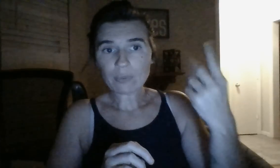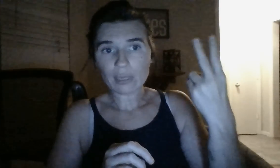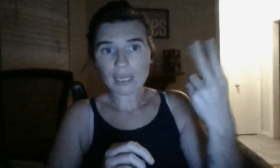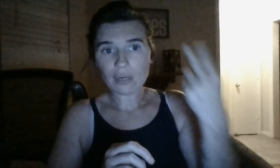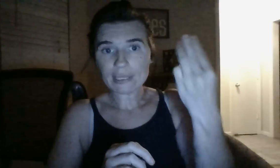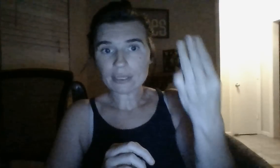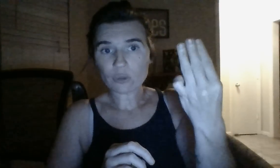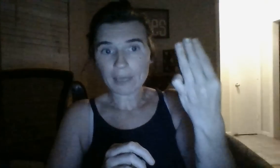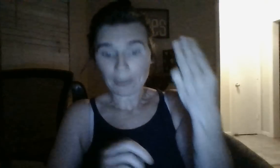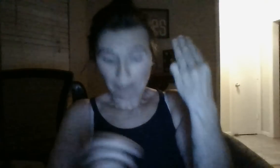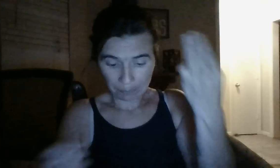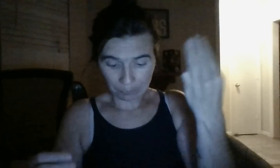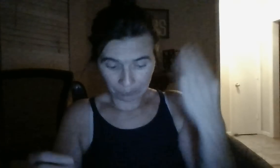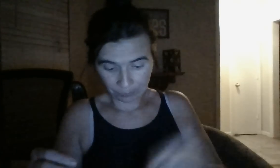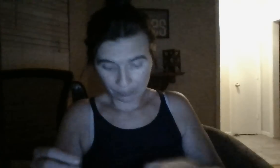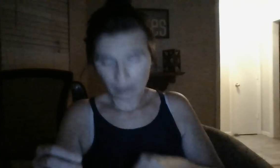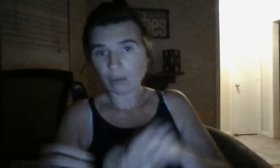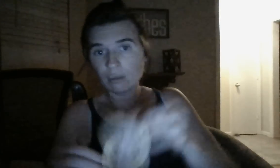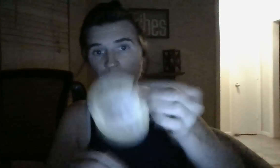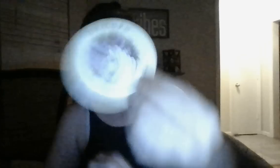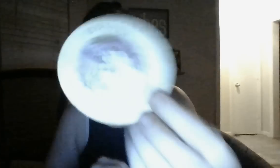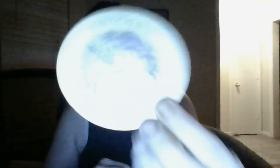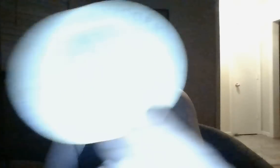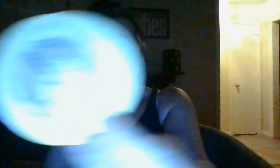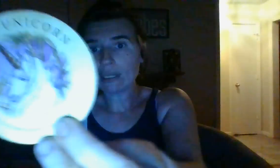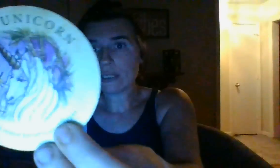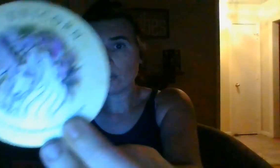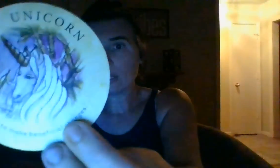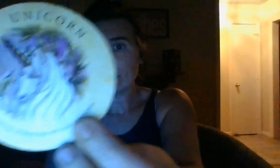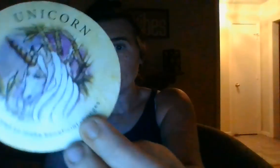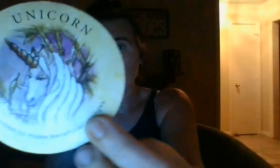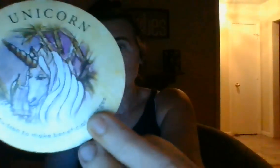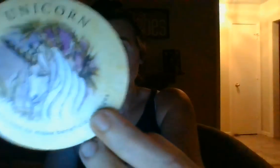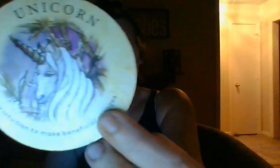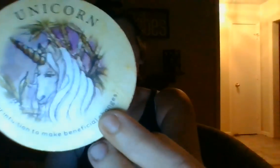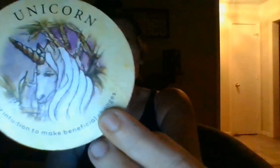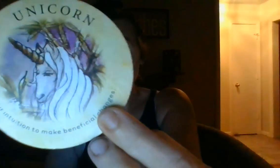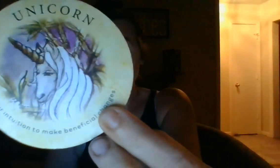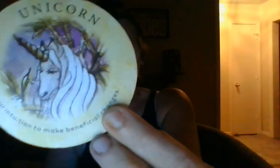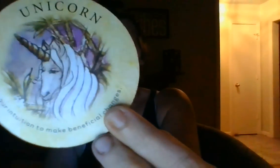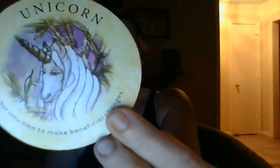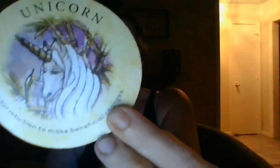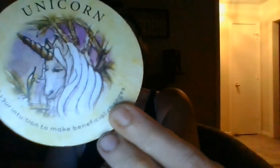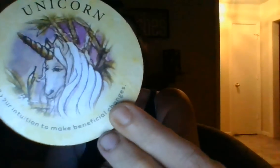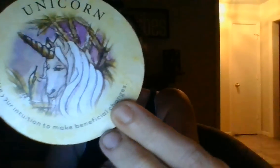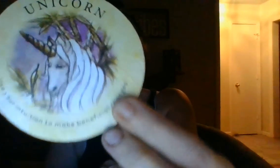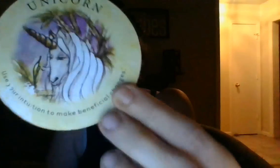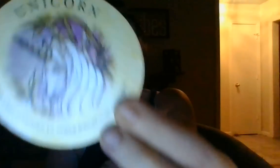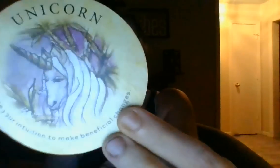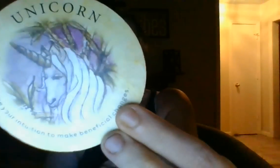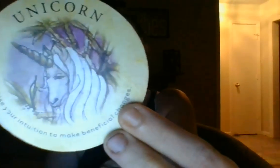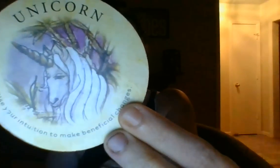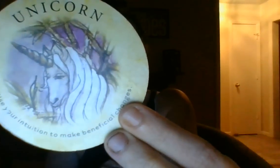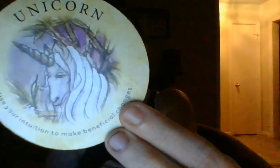Capricorn, Aries, and Scorpio. But, I think you're highly intuitive. You either know this or you're about to learn it. Or, you just know it inside yourself.